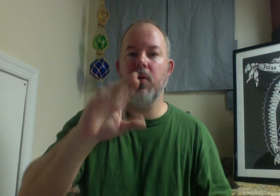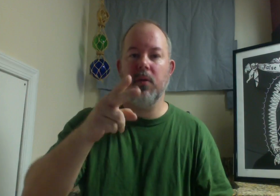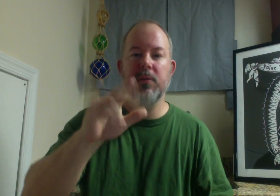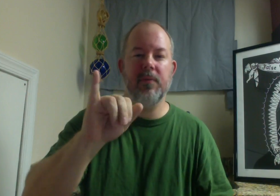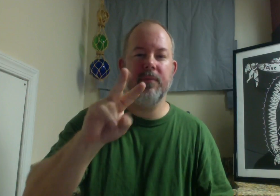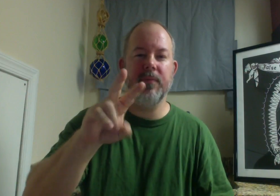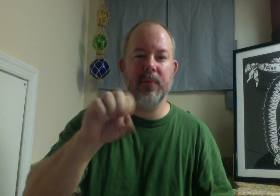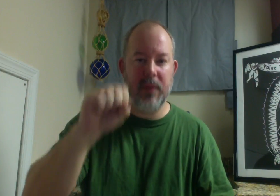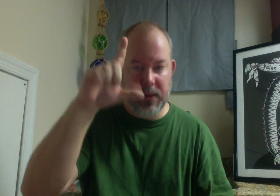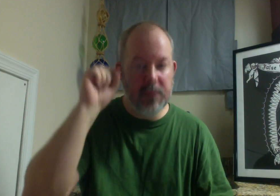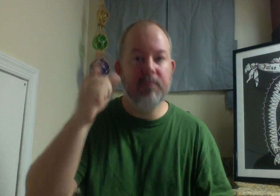You get home.